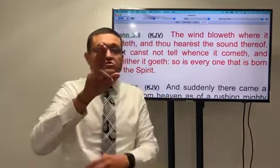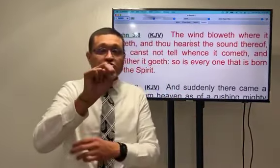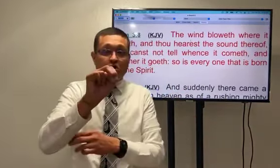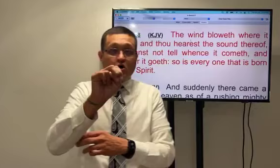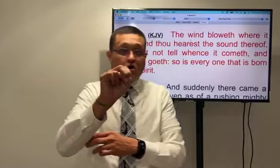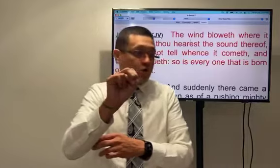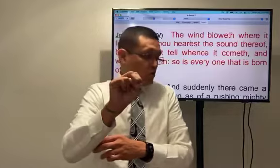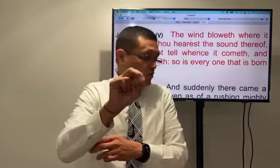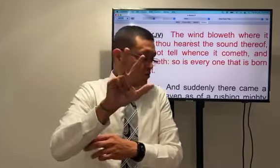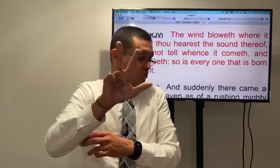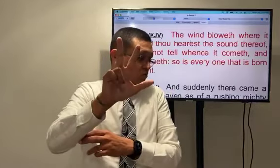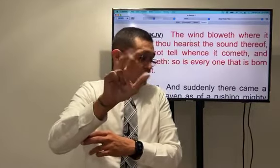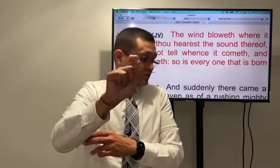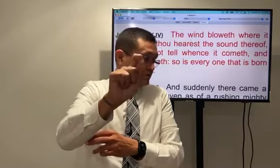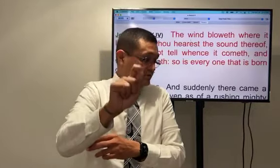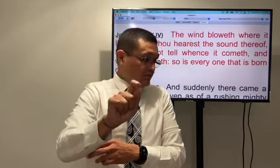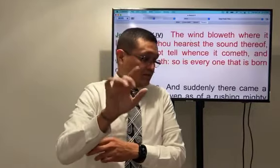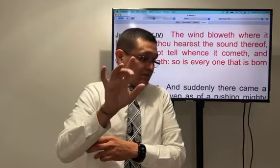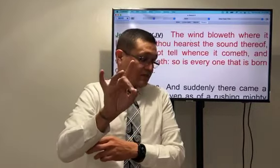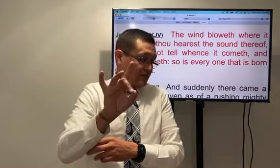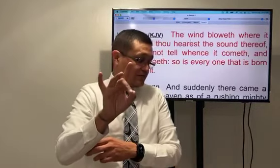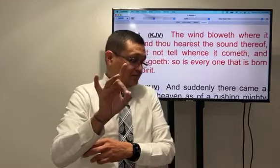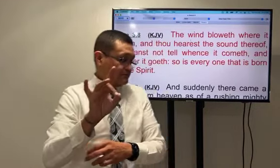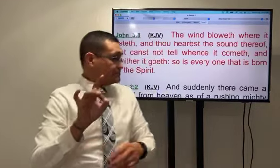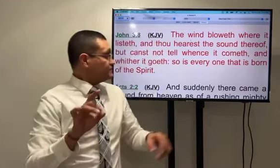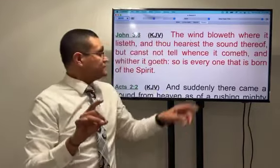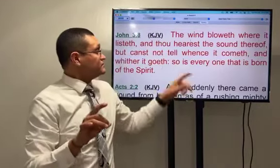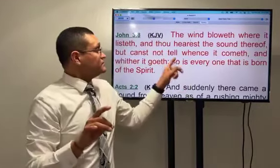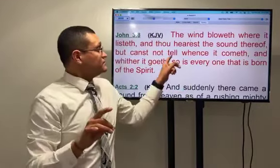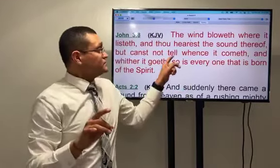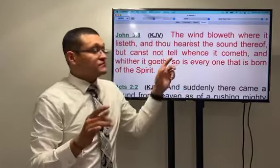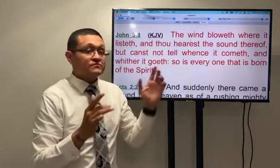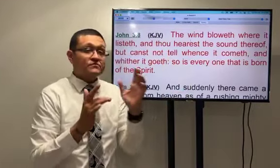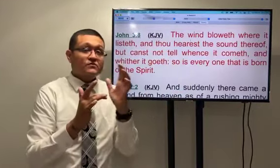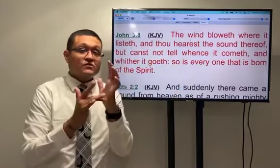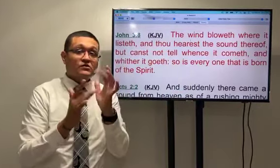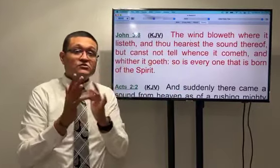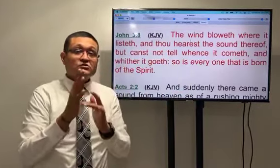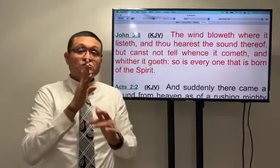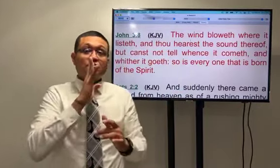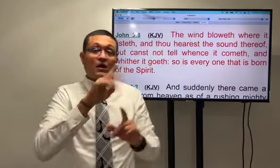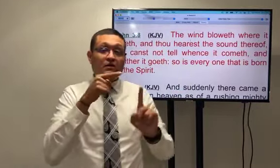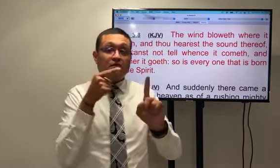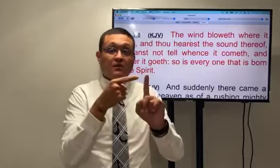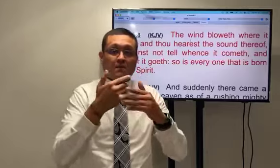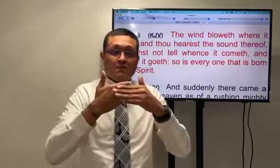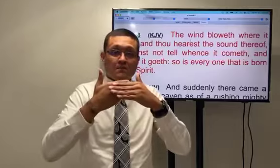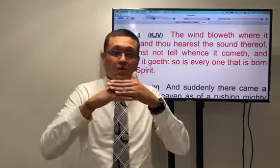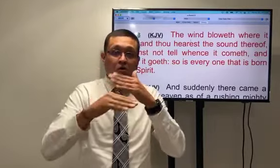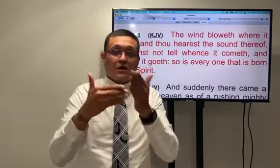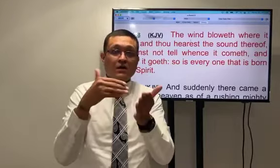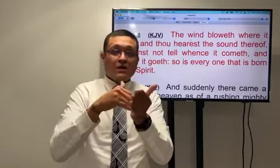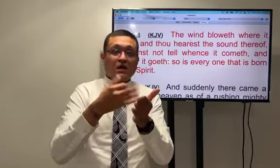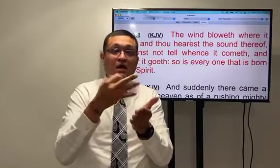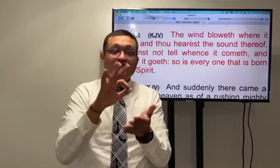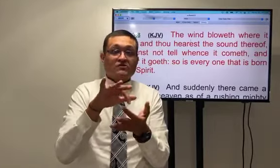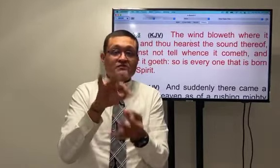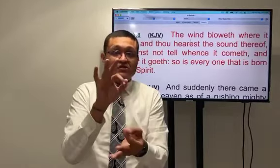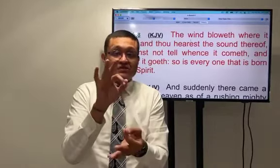so John chapter 3 verse 8 Jesus is talking about being born